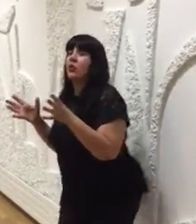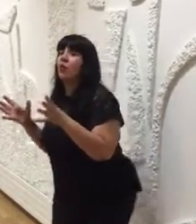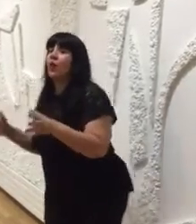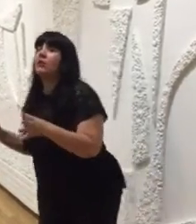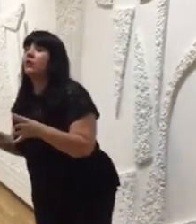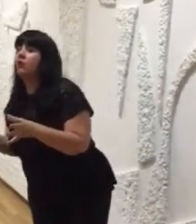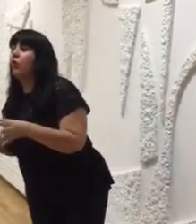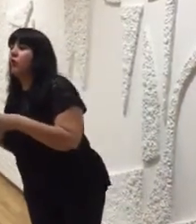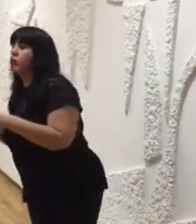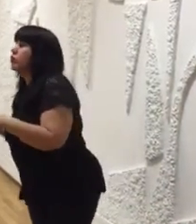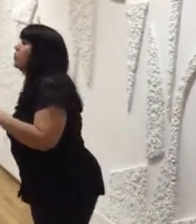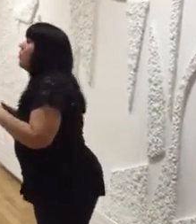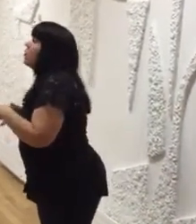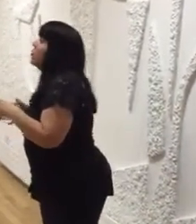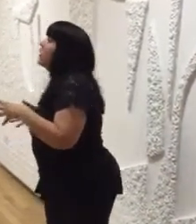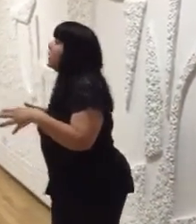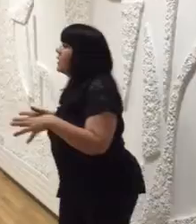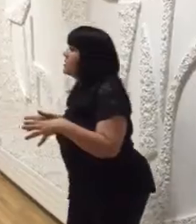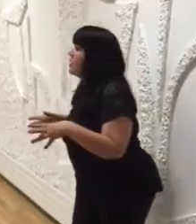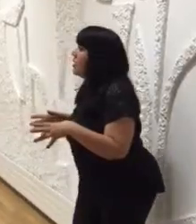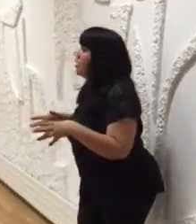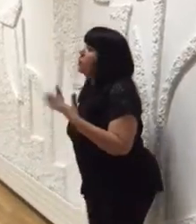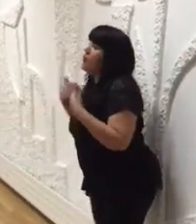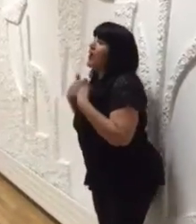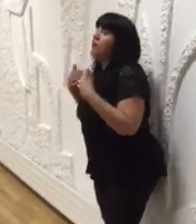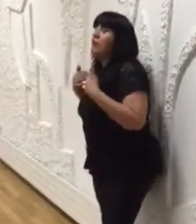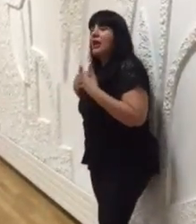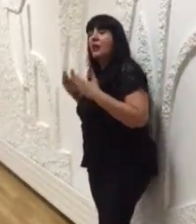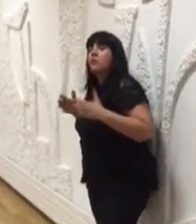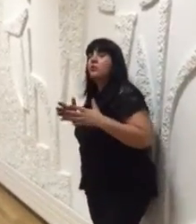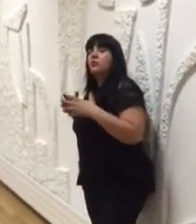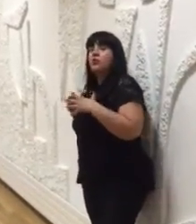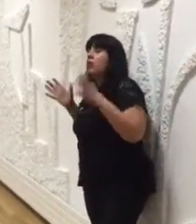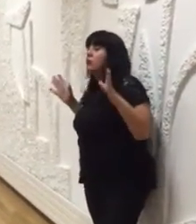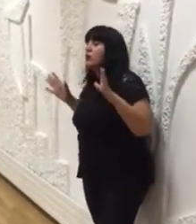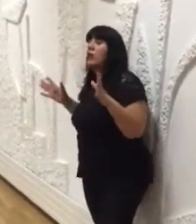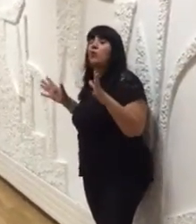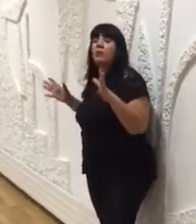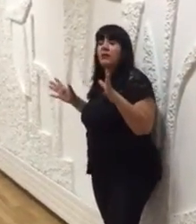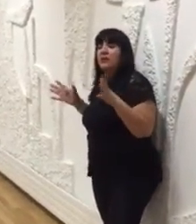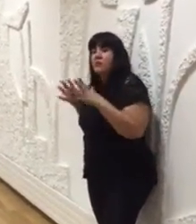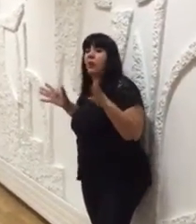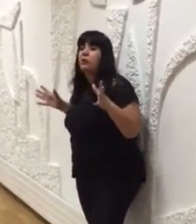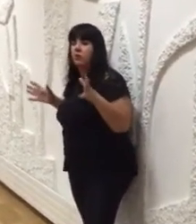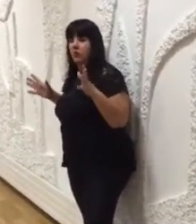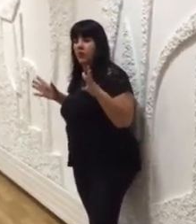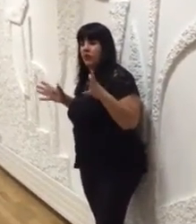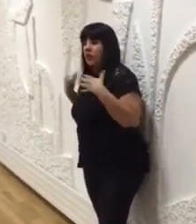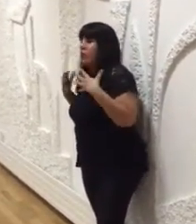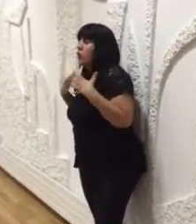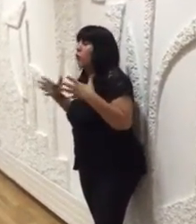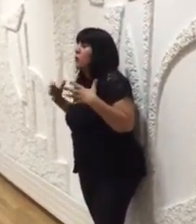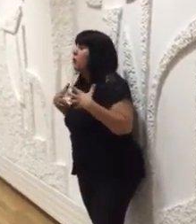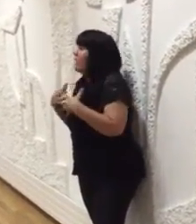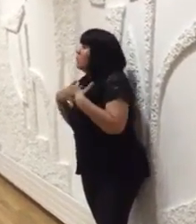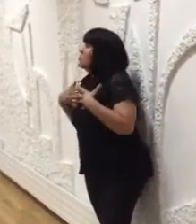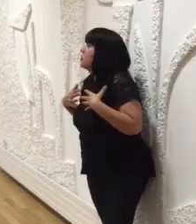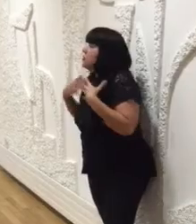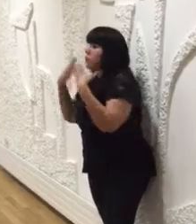one or two or three techniques. If we can be able to know to be open, it's impossible. If we are not open with our soul to